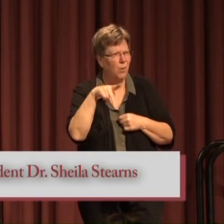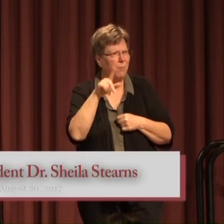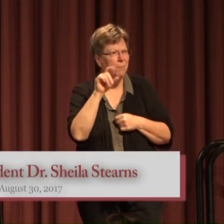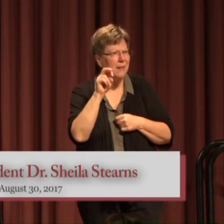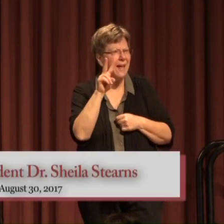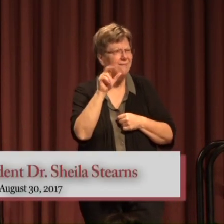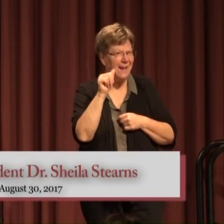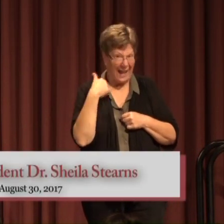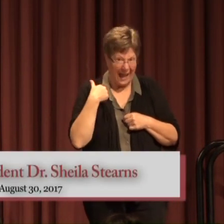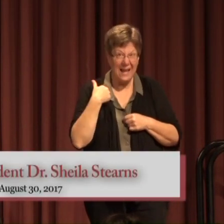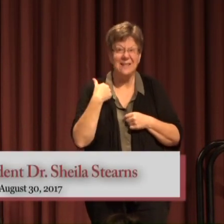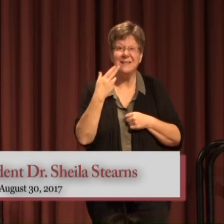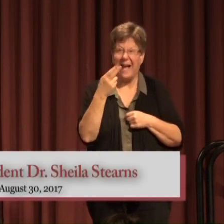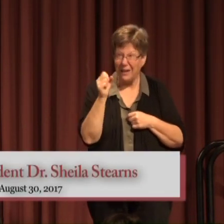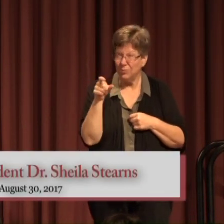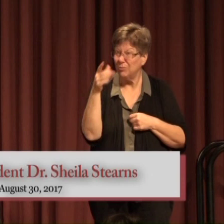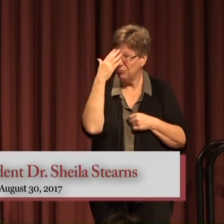school?